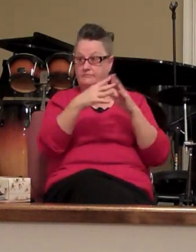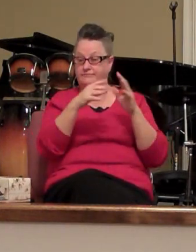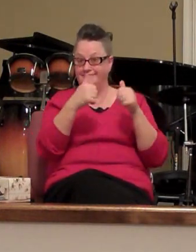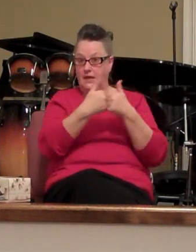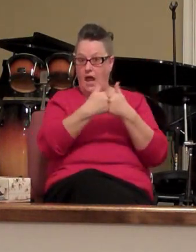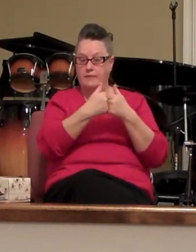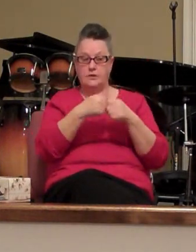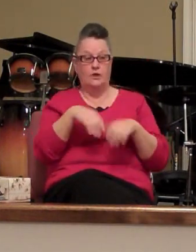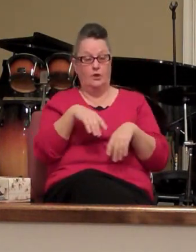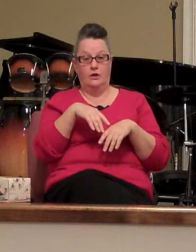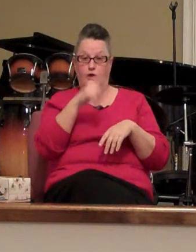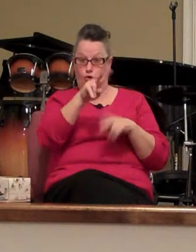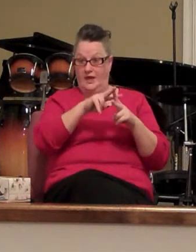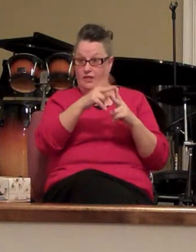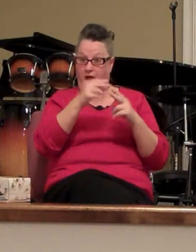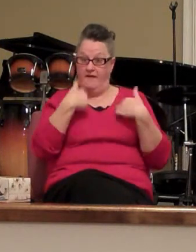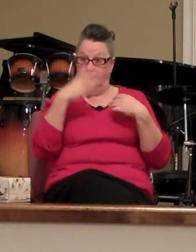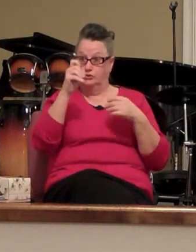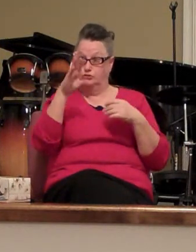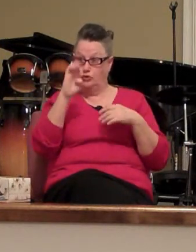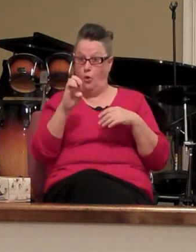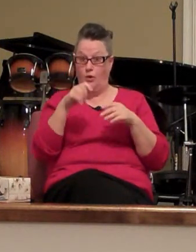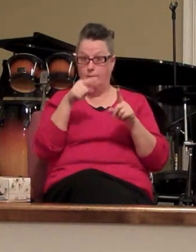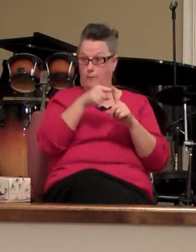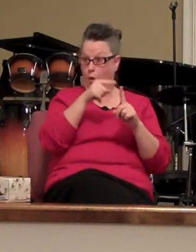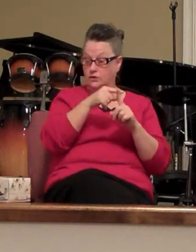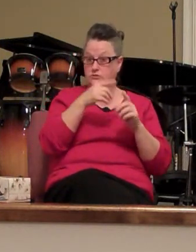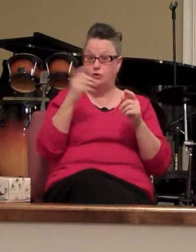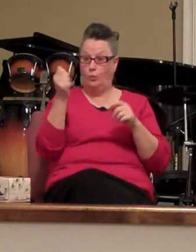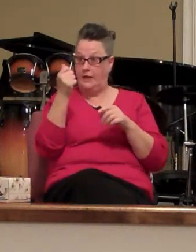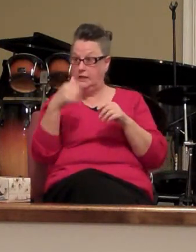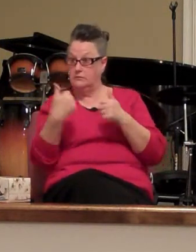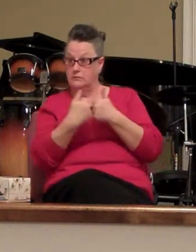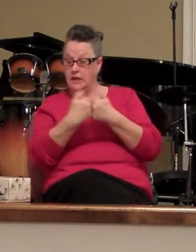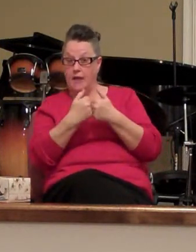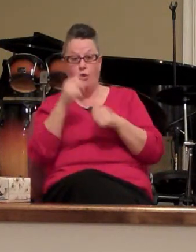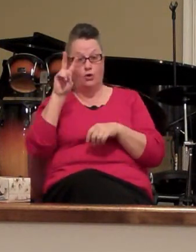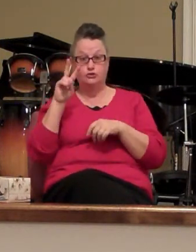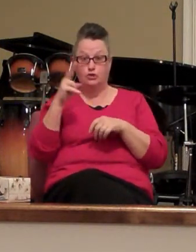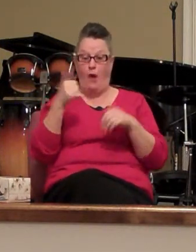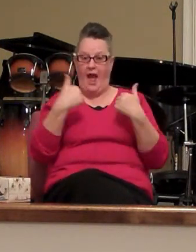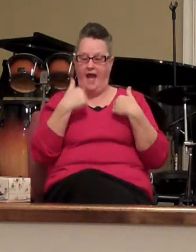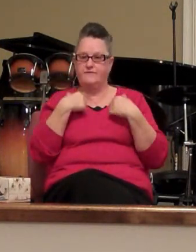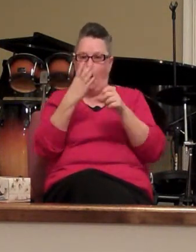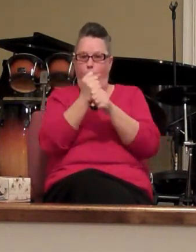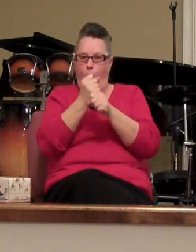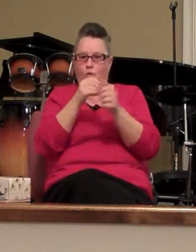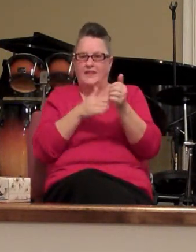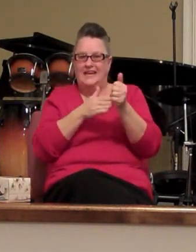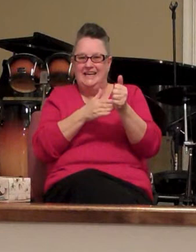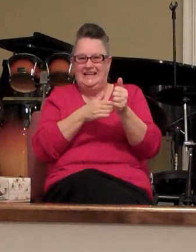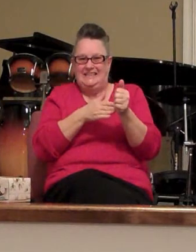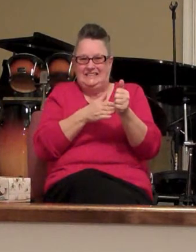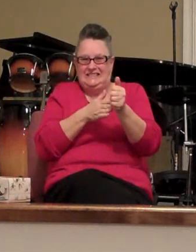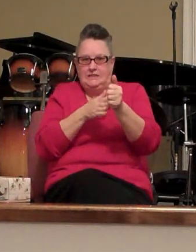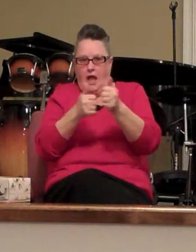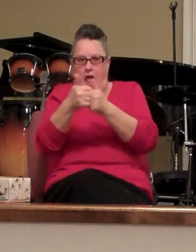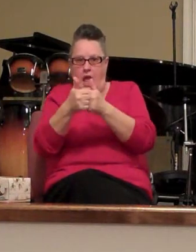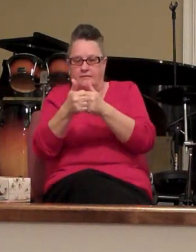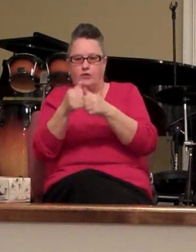either got to score some points to win this game or two I've got to hold the lead for just two more minutes it is